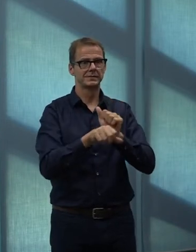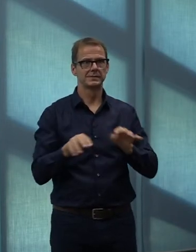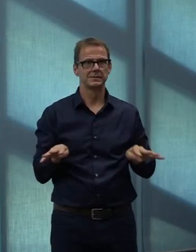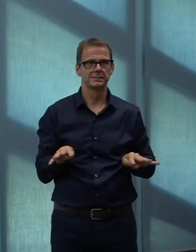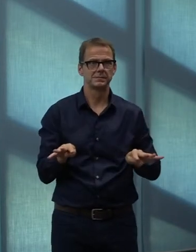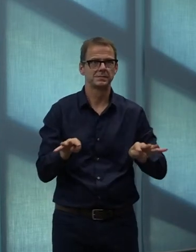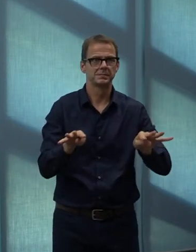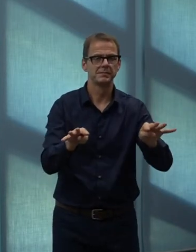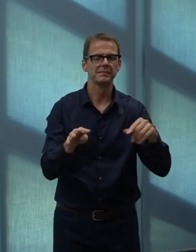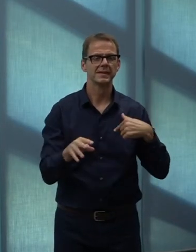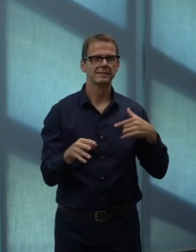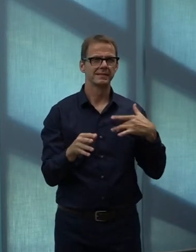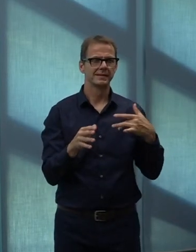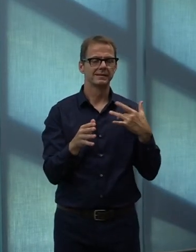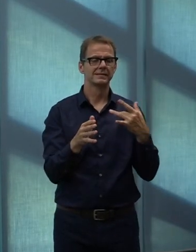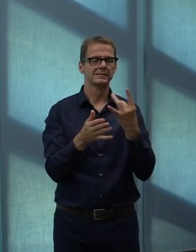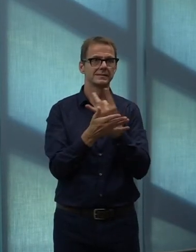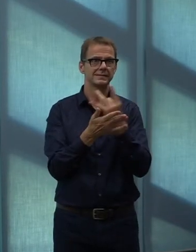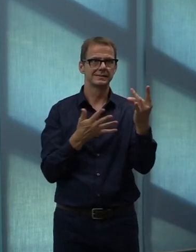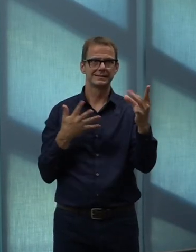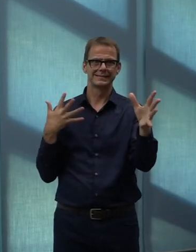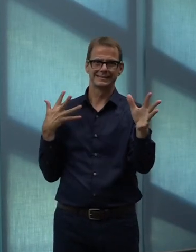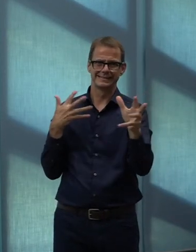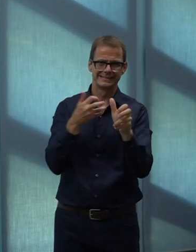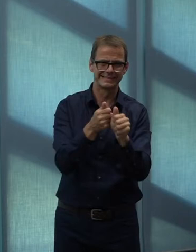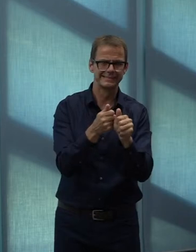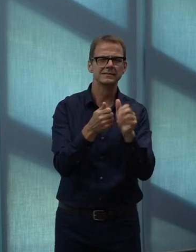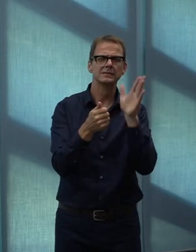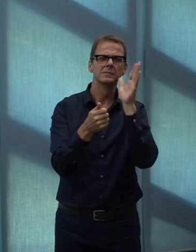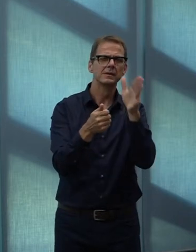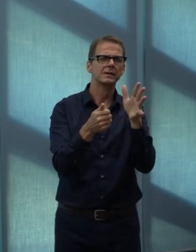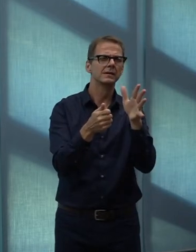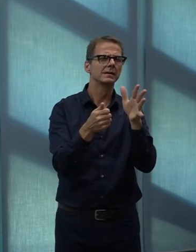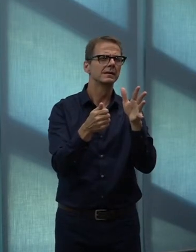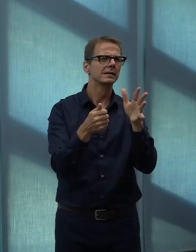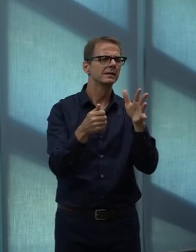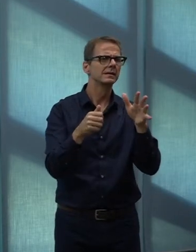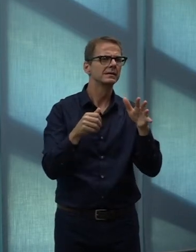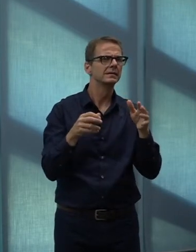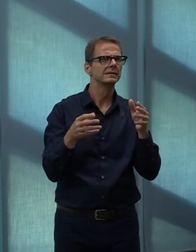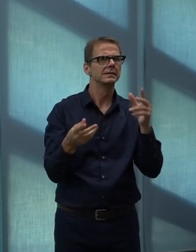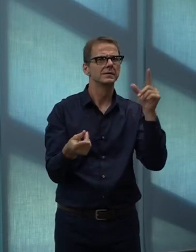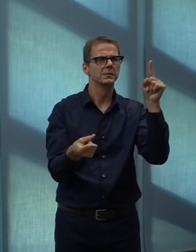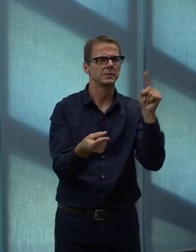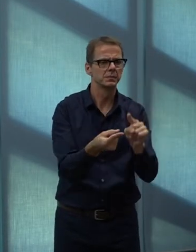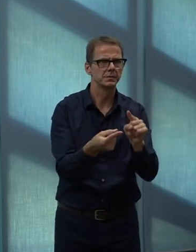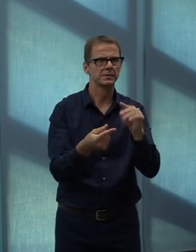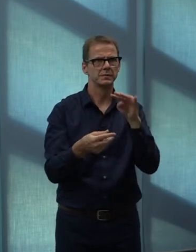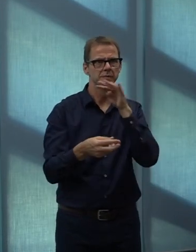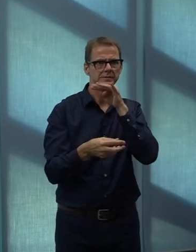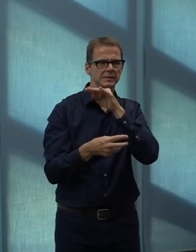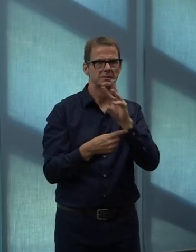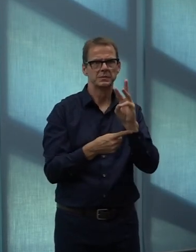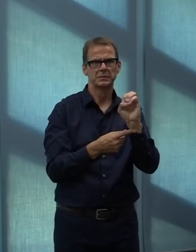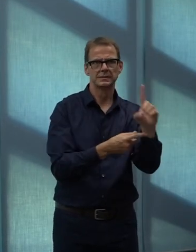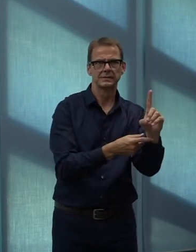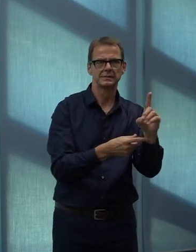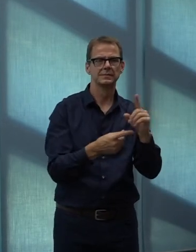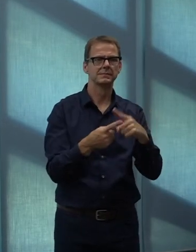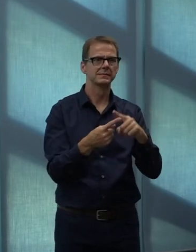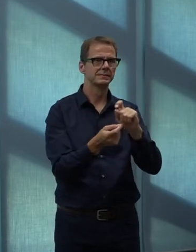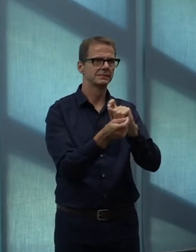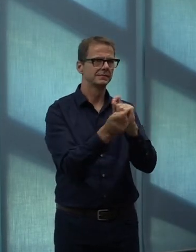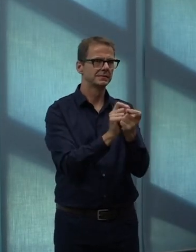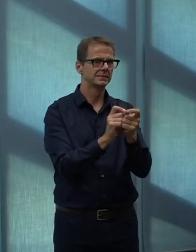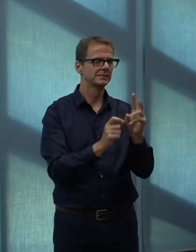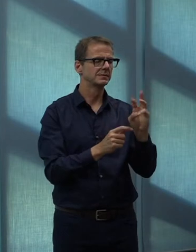of combating both dandelions as well as the increased height of the grass. And lastly, we'll go to Natasha. Thanks for